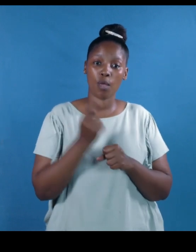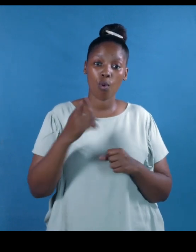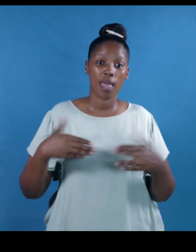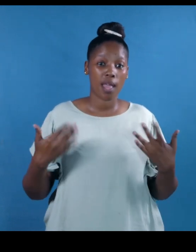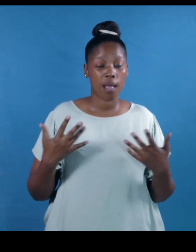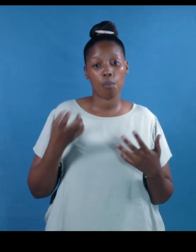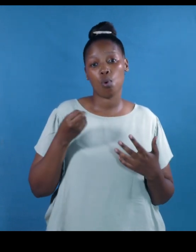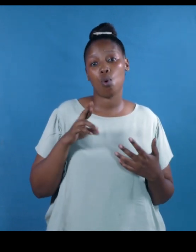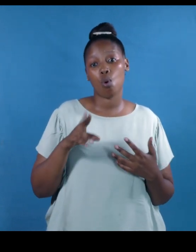that you are used to.